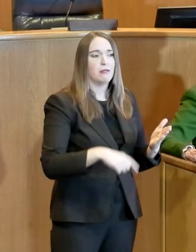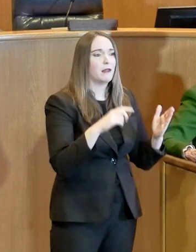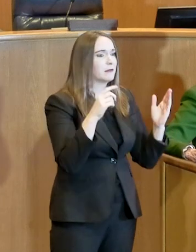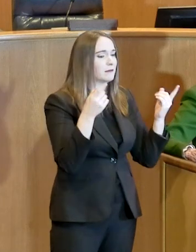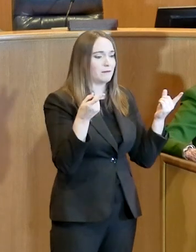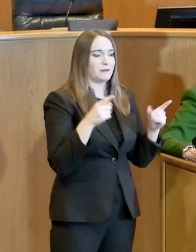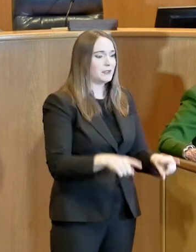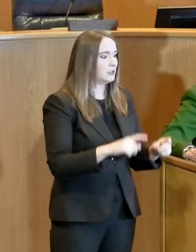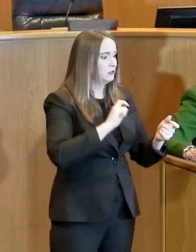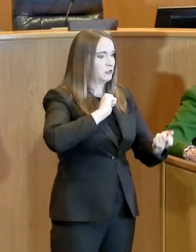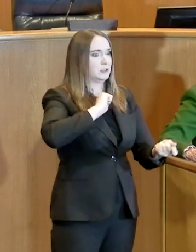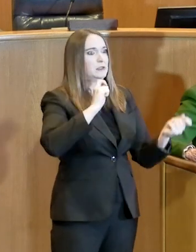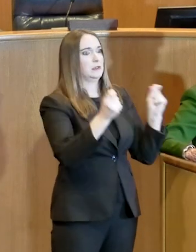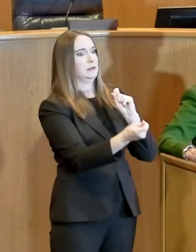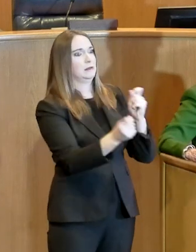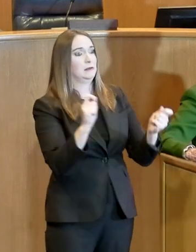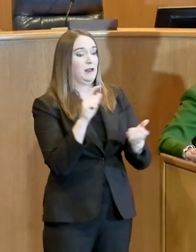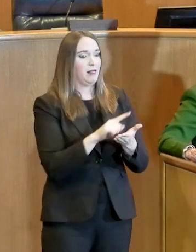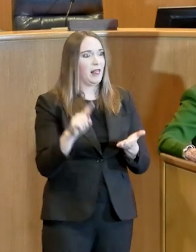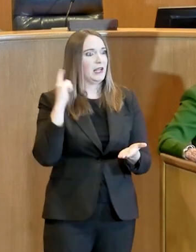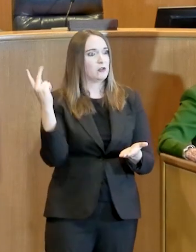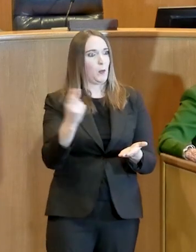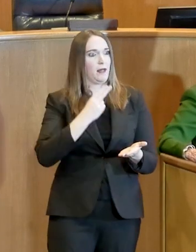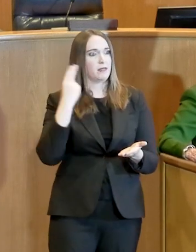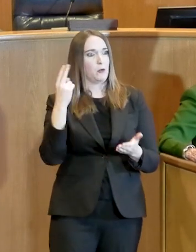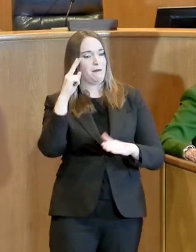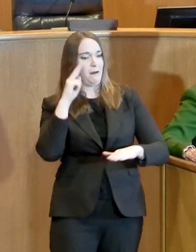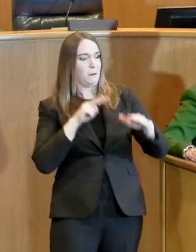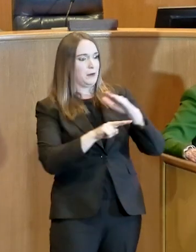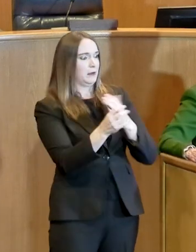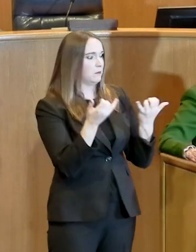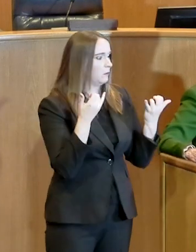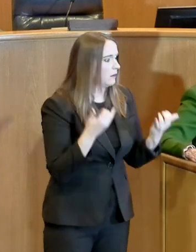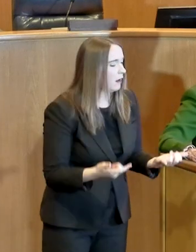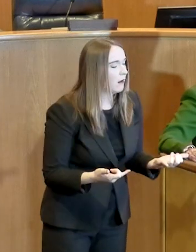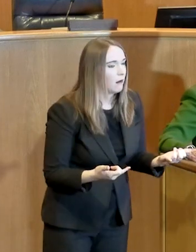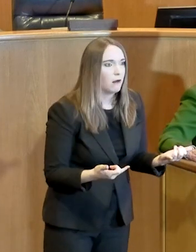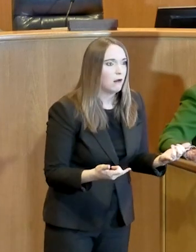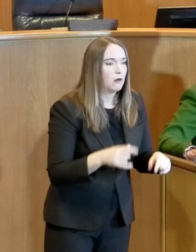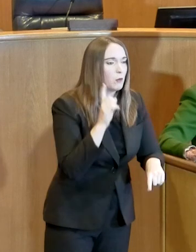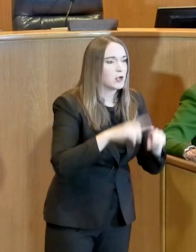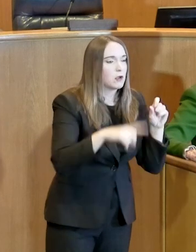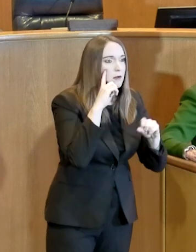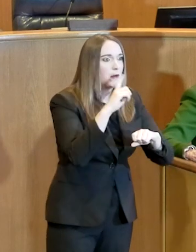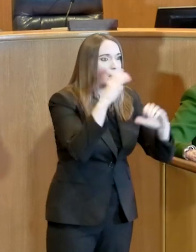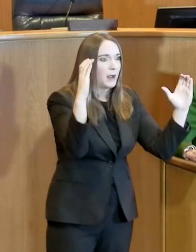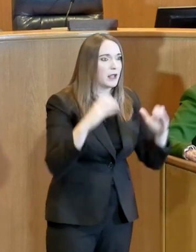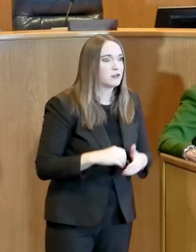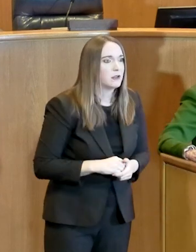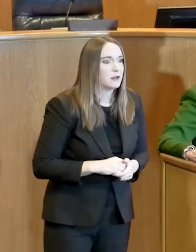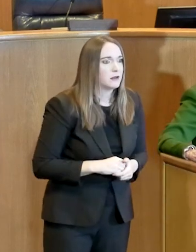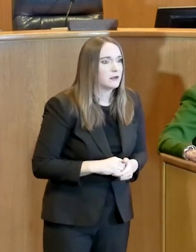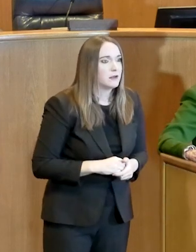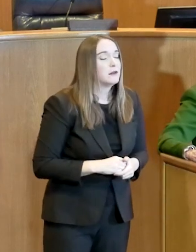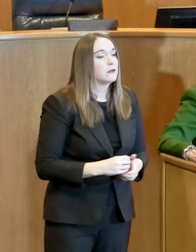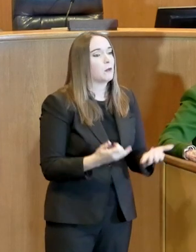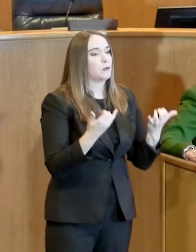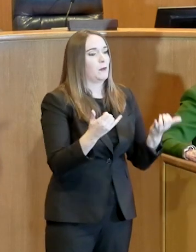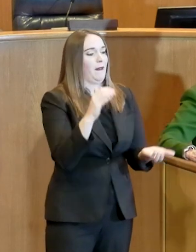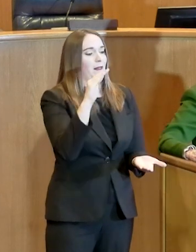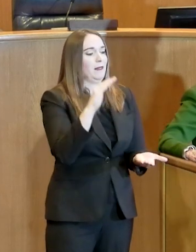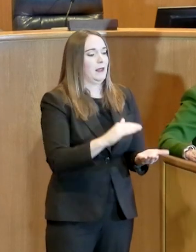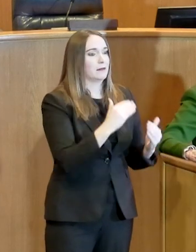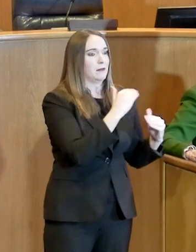we would be at this position? The act that we took a couple of days ago with a little bit less limitations